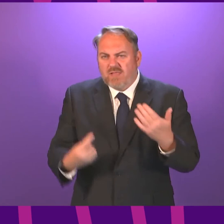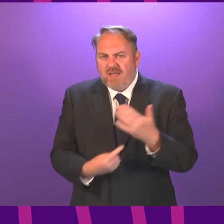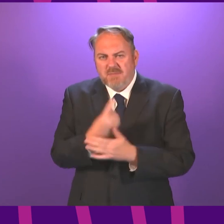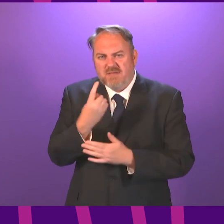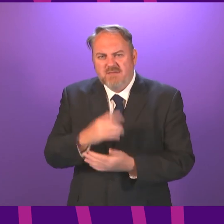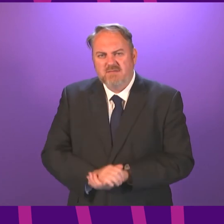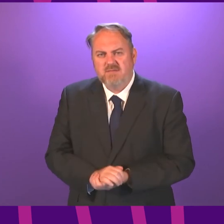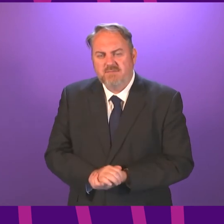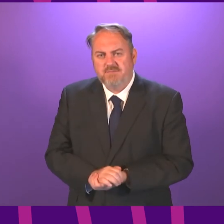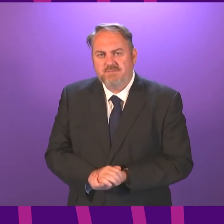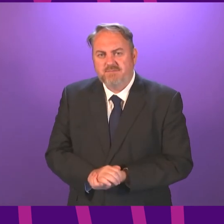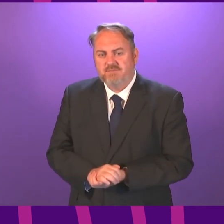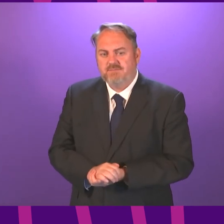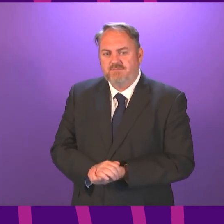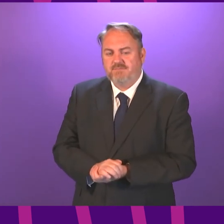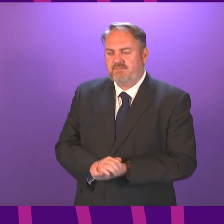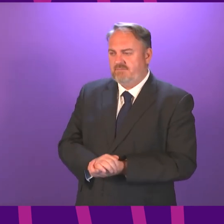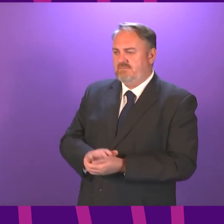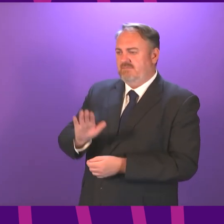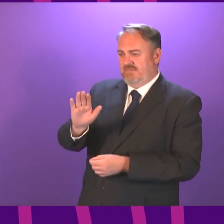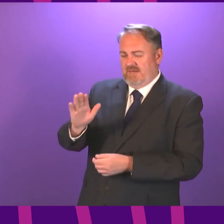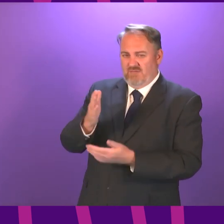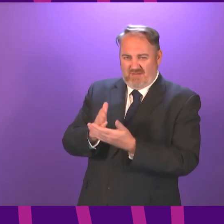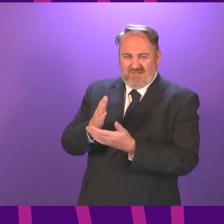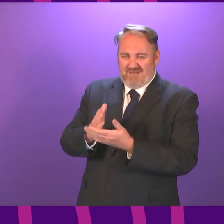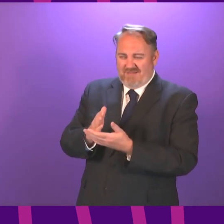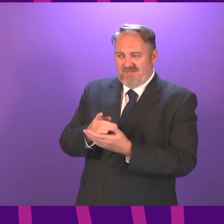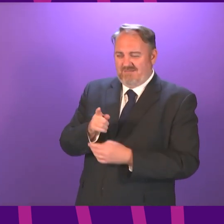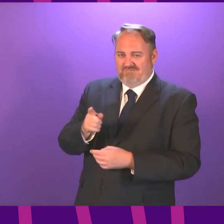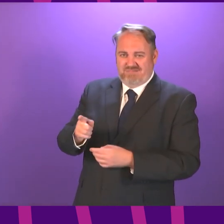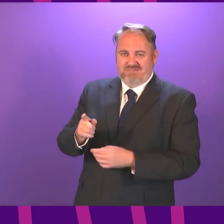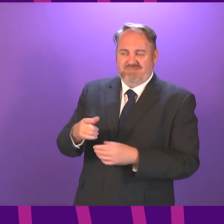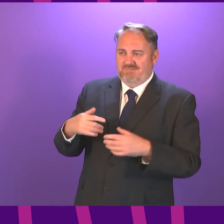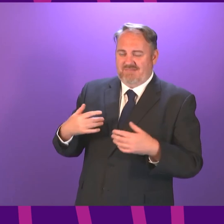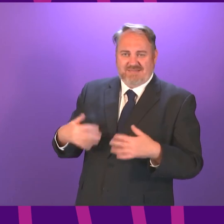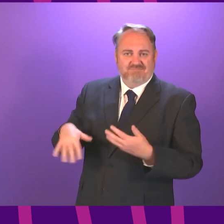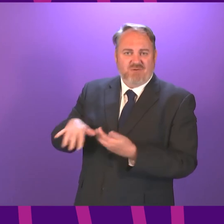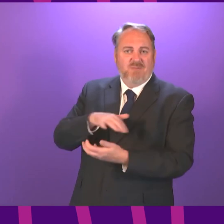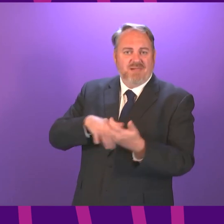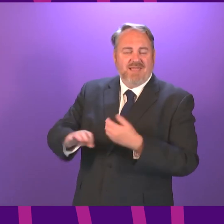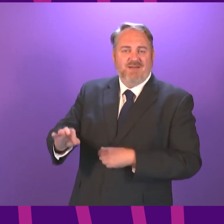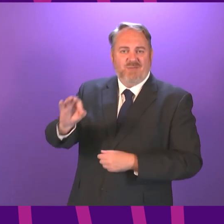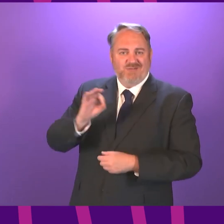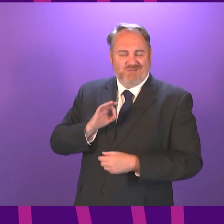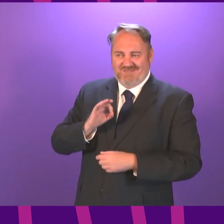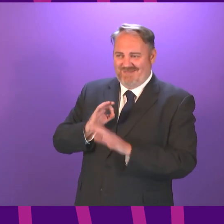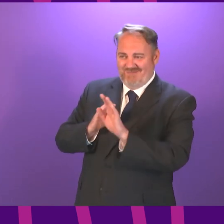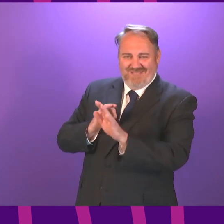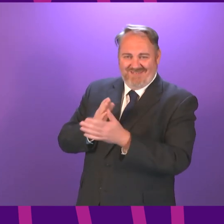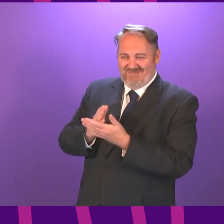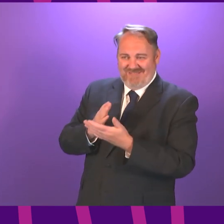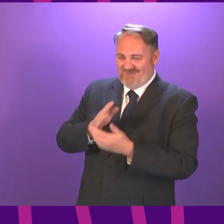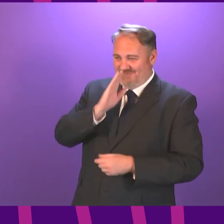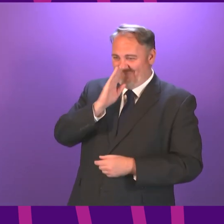Kerr just took a bit more time to understand the situation here he would know that what he's just said there is not